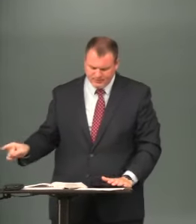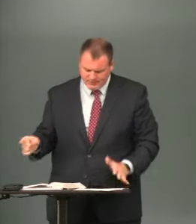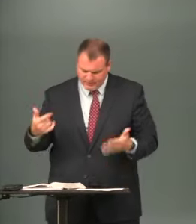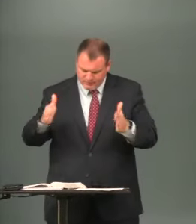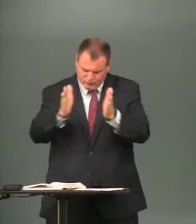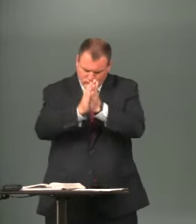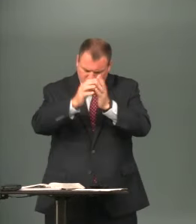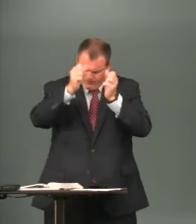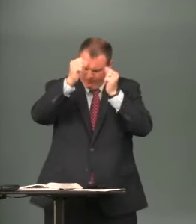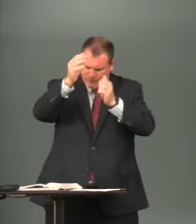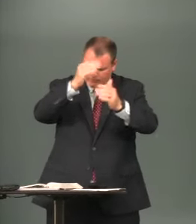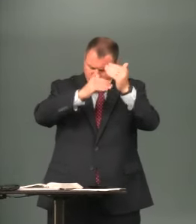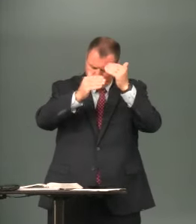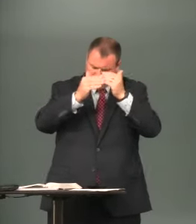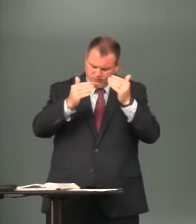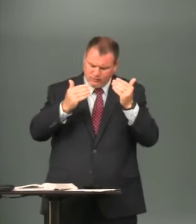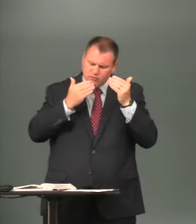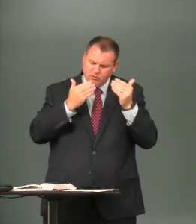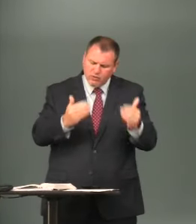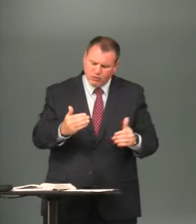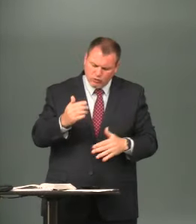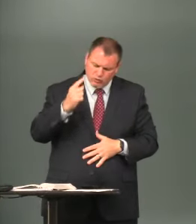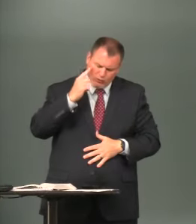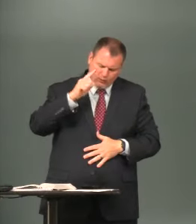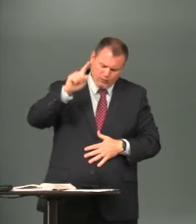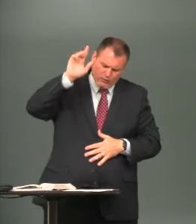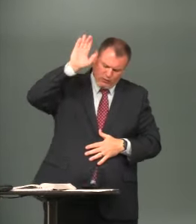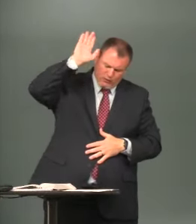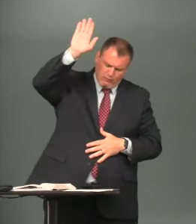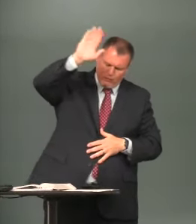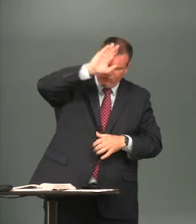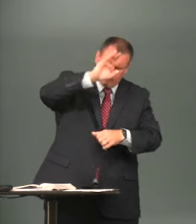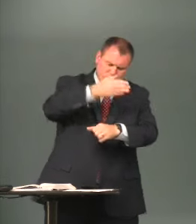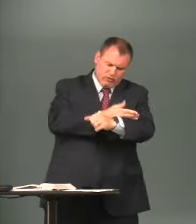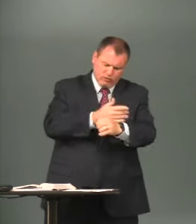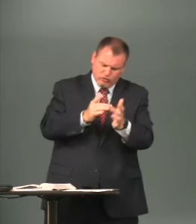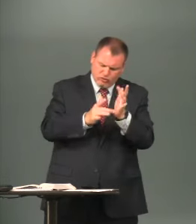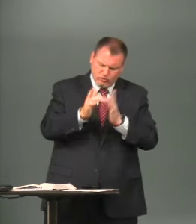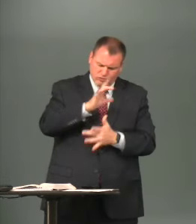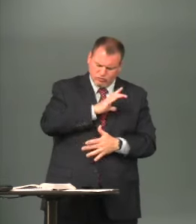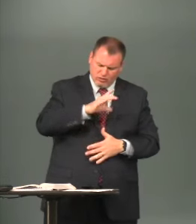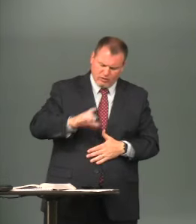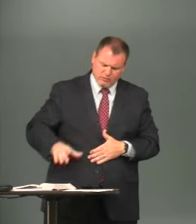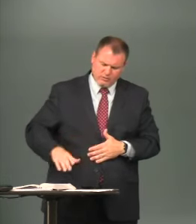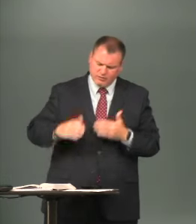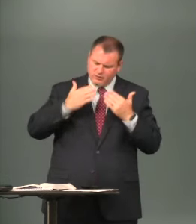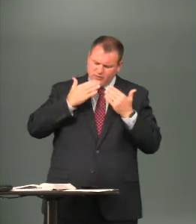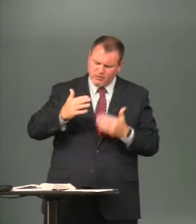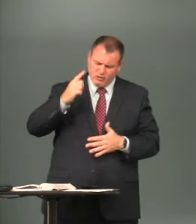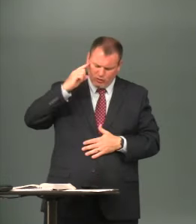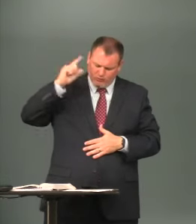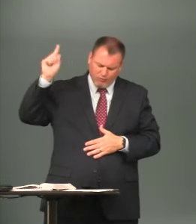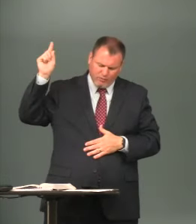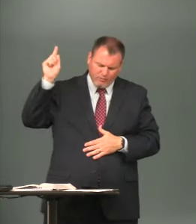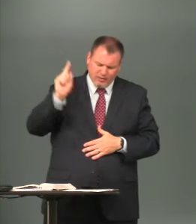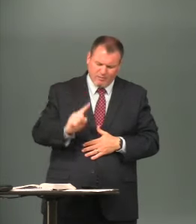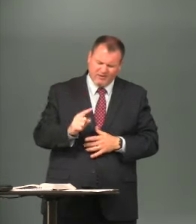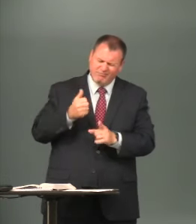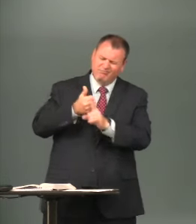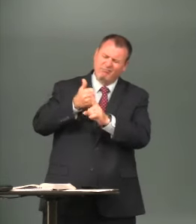that behavior our father in heaven thank you for your son Jesus Christ thank you